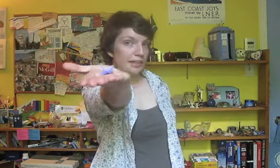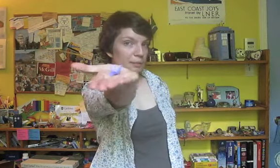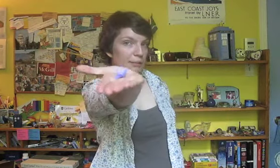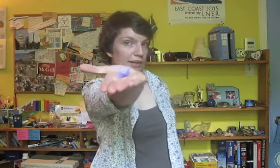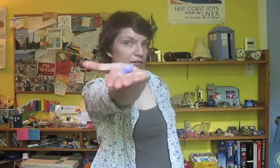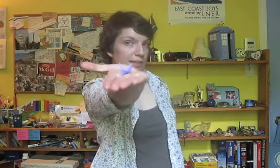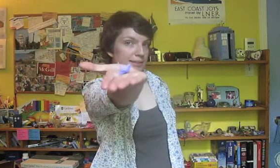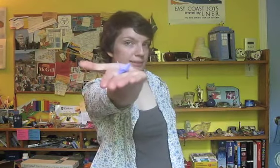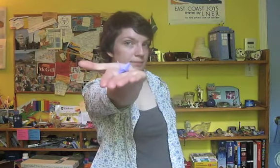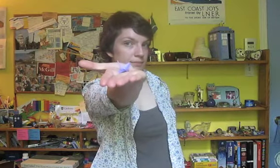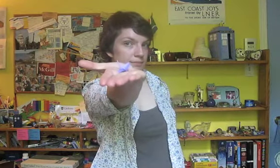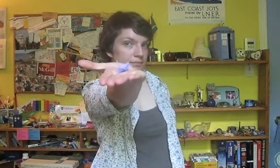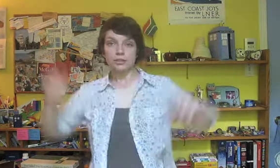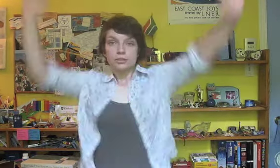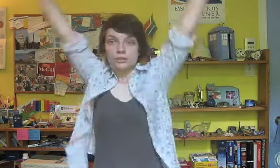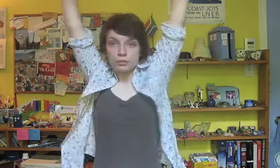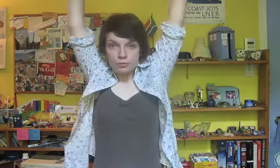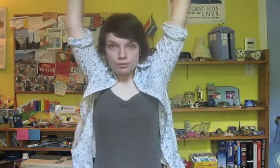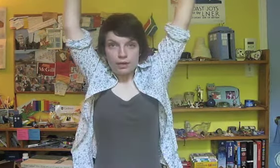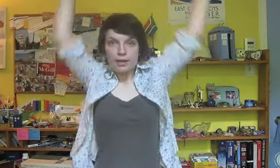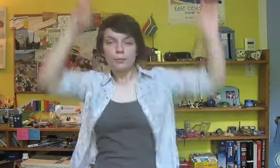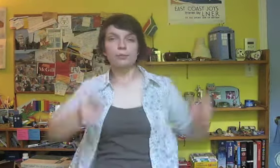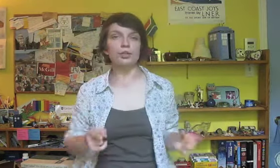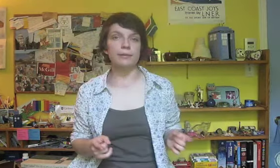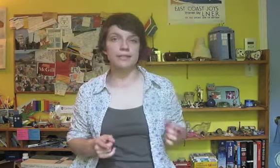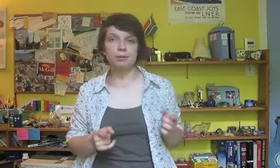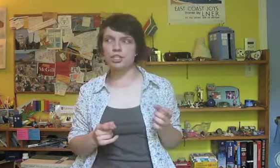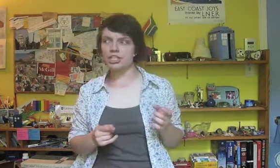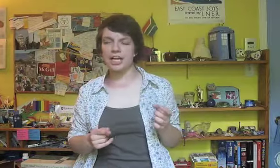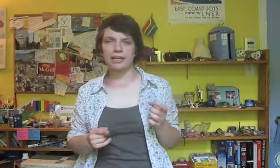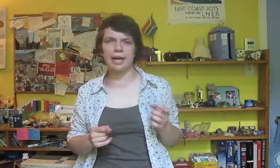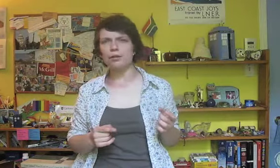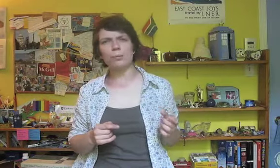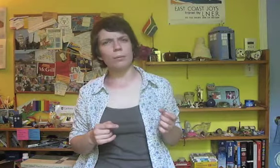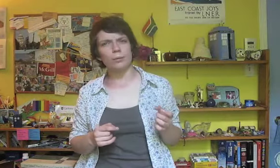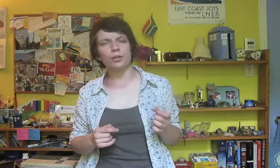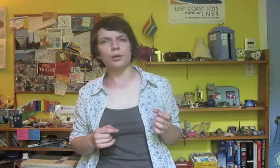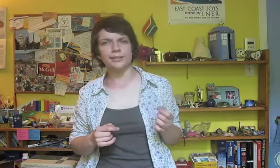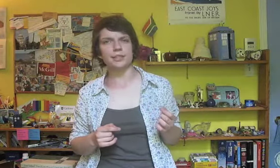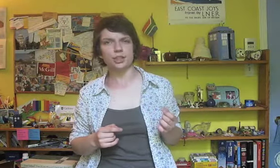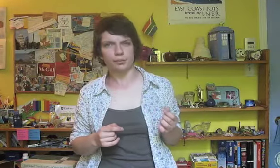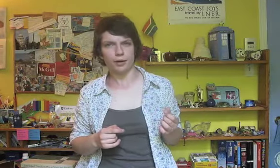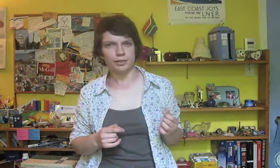help me make cranes? So, I hope you'll join me in this project and now you probably want to know what's in the shoebox.